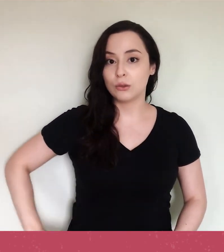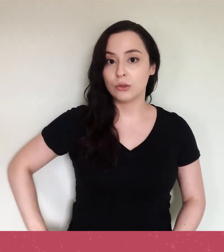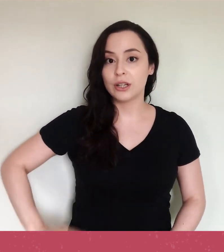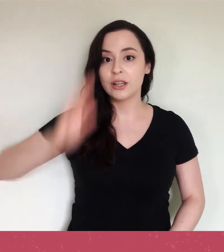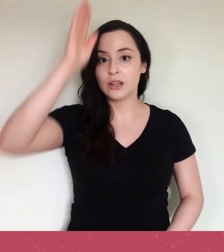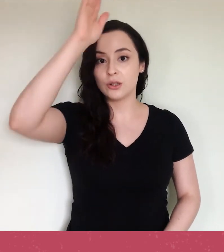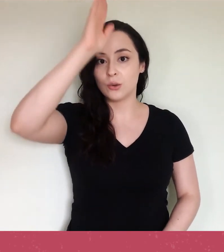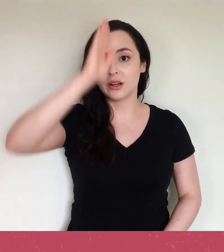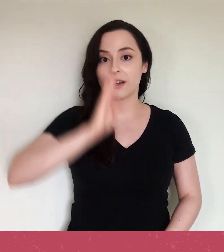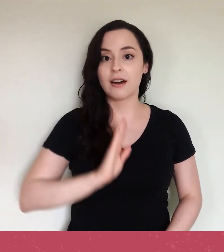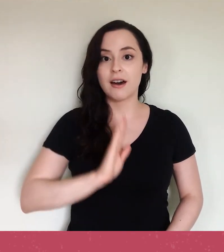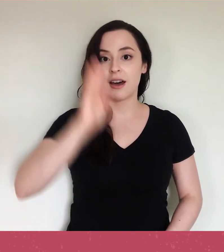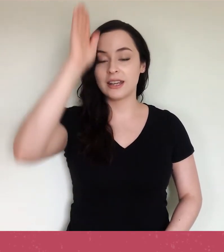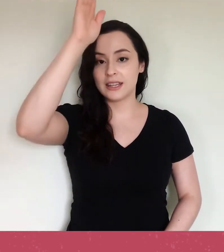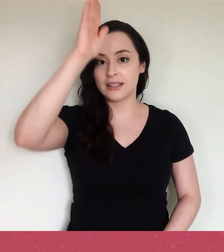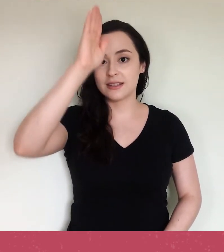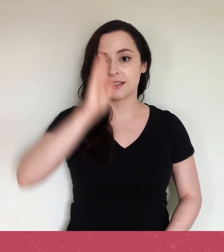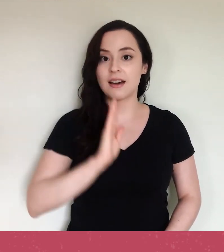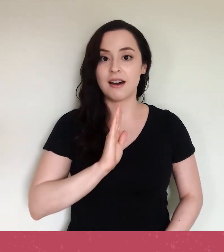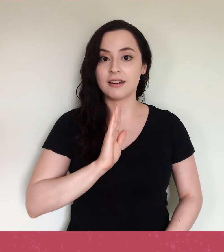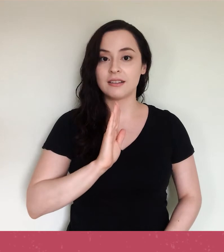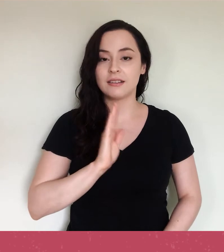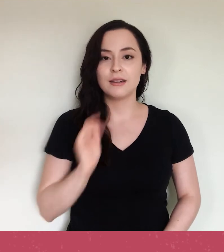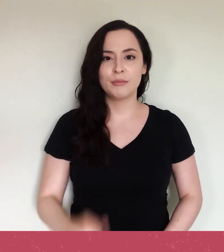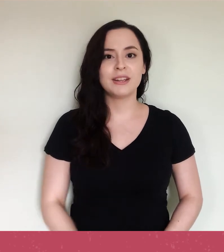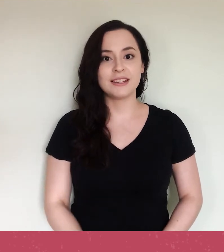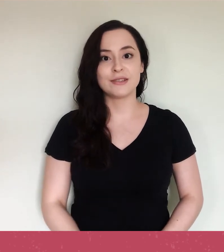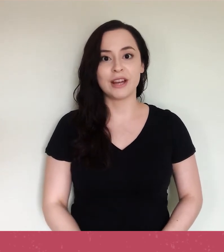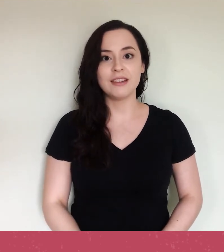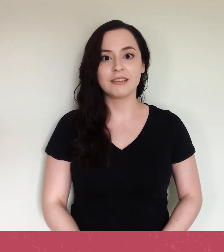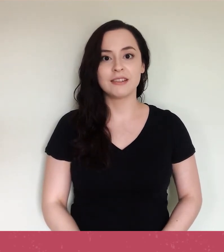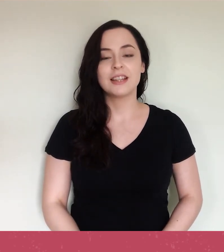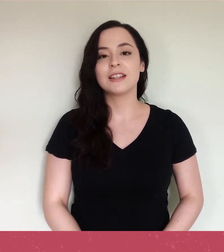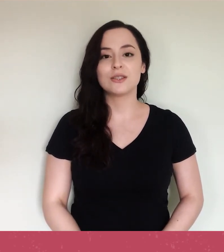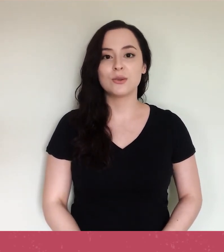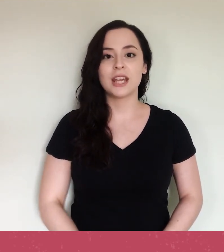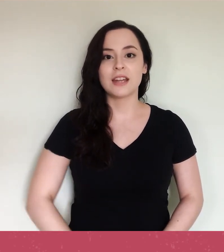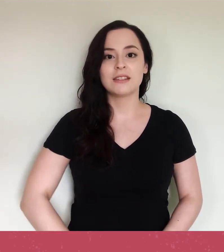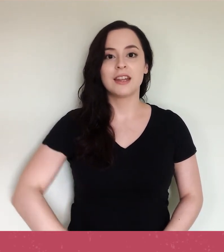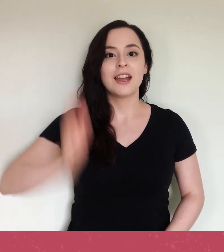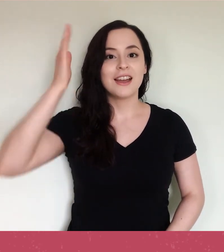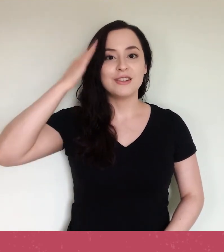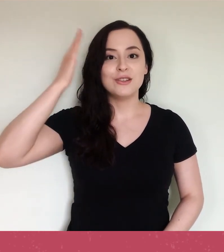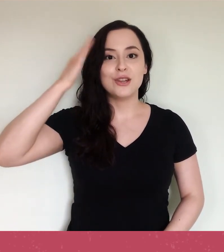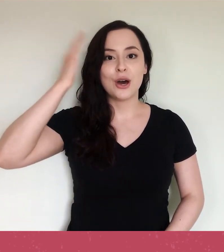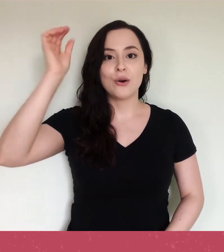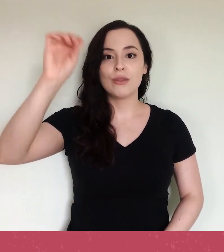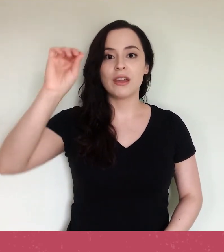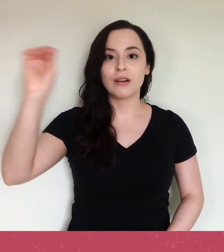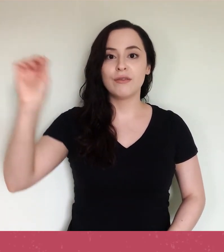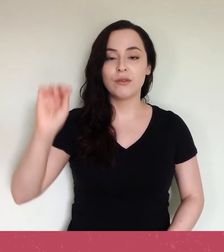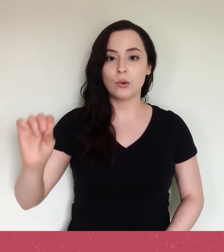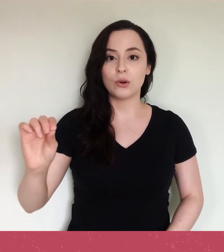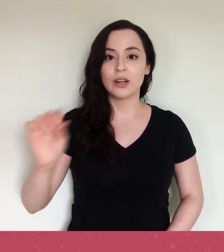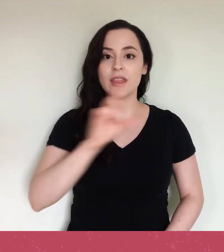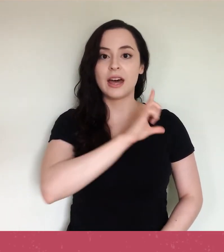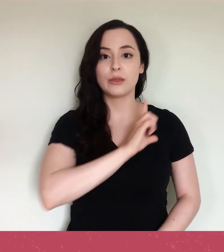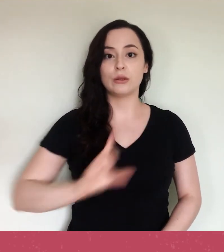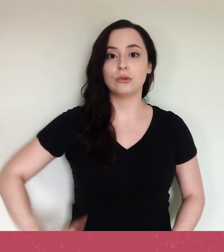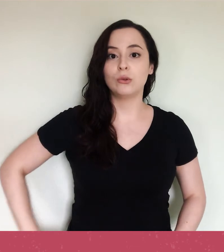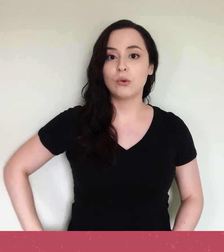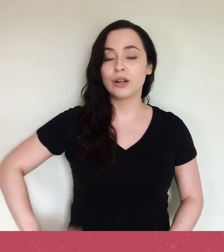the Lord your God is God. Pretty easy, right? Let's do it again. Know, therefore,